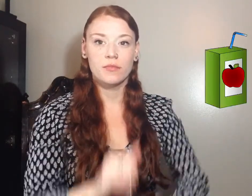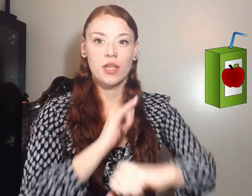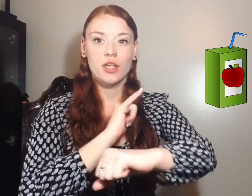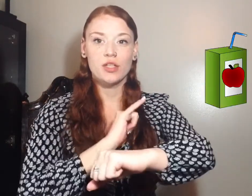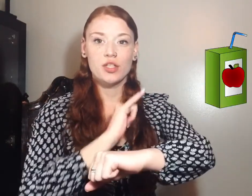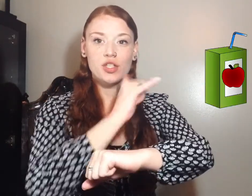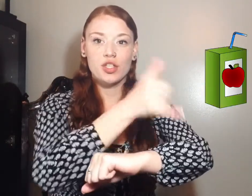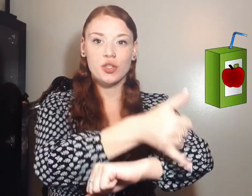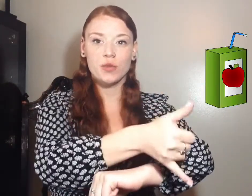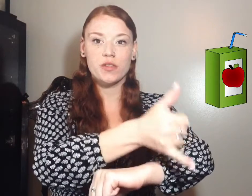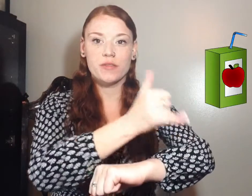Juice.